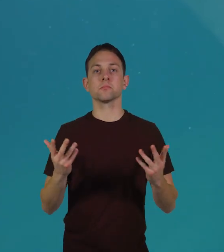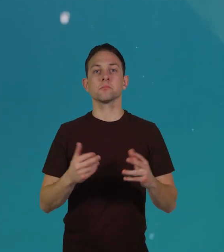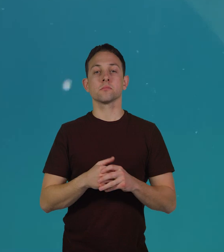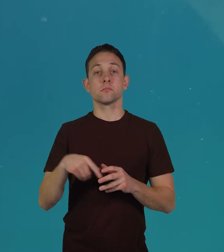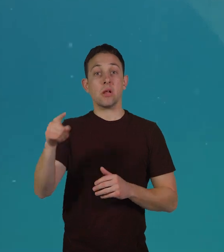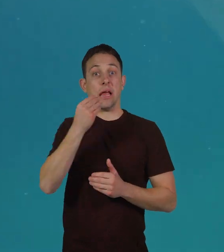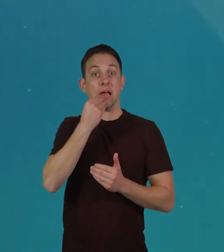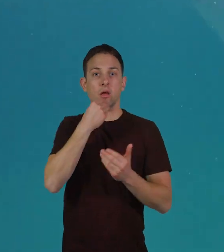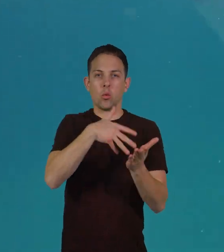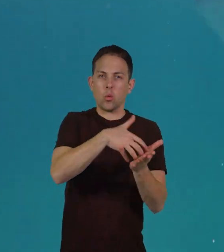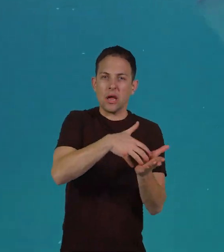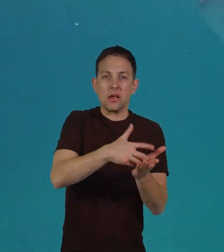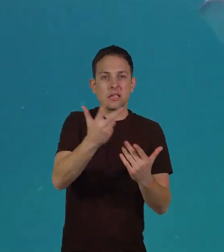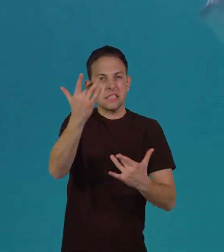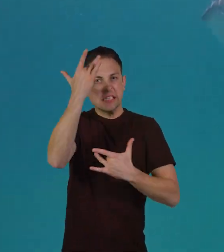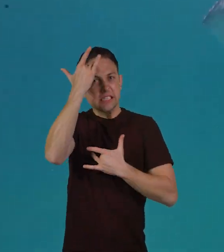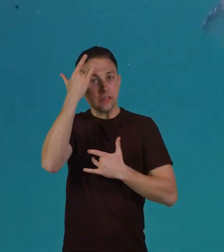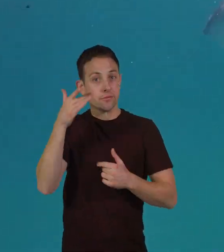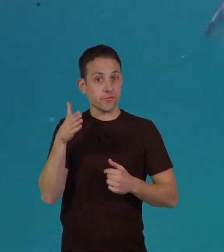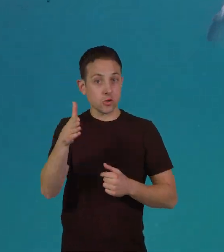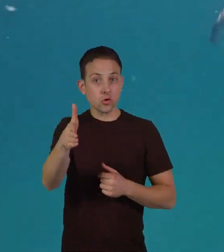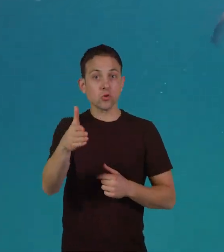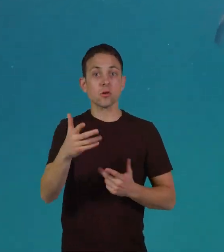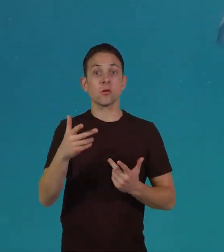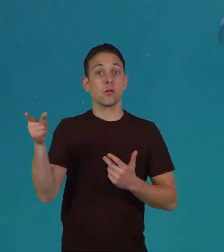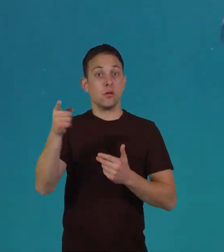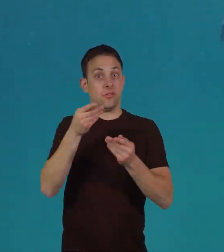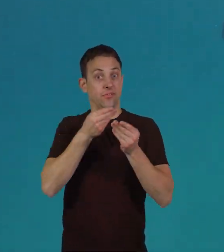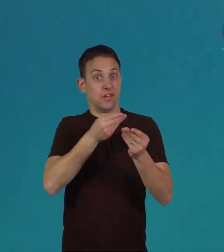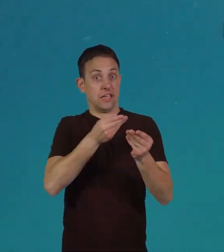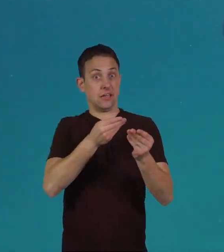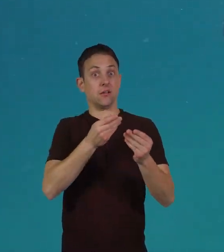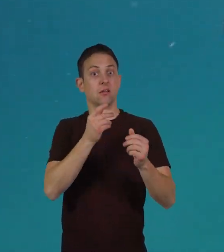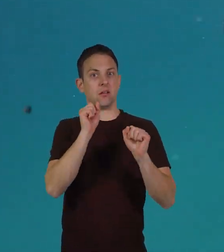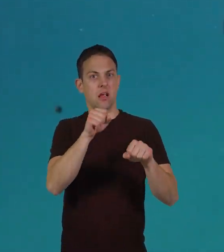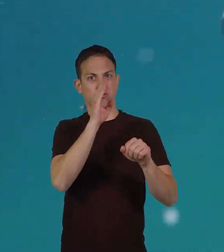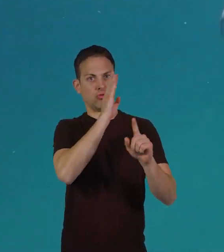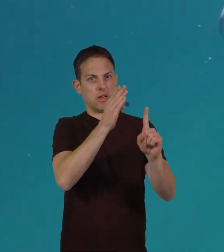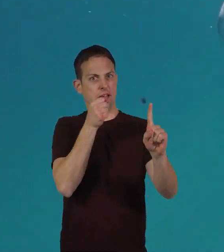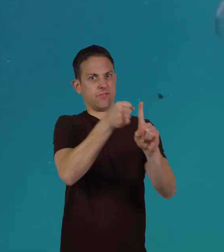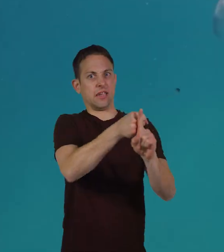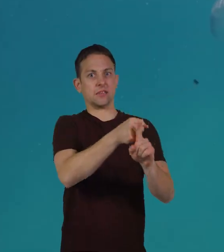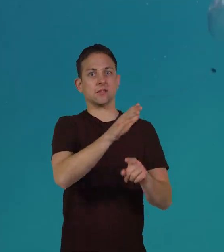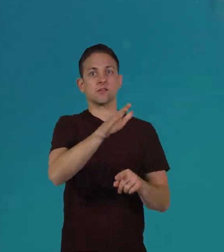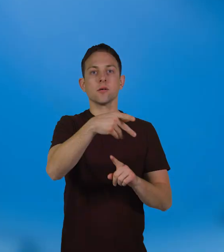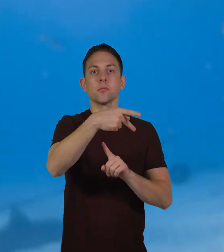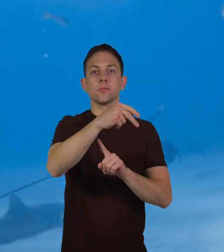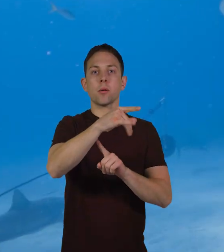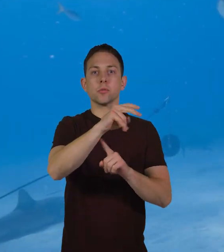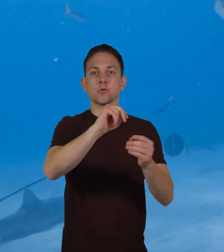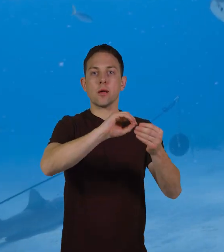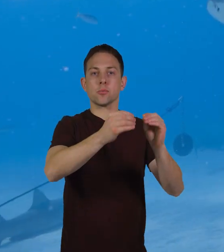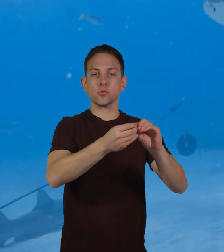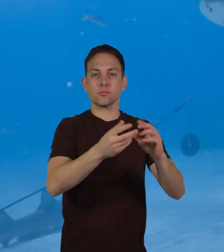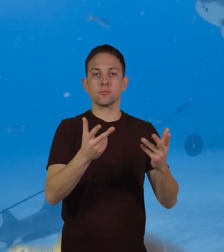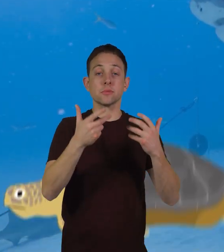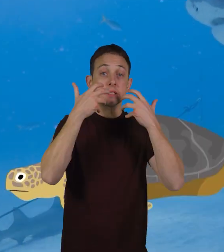weak and sick fish, and their feeding can directly affect prey population numbers. Tiger sharks eat green